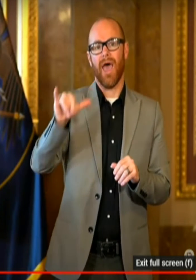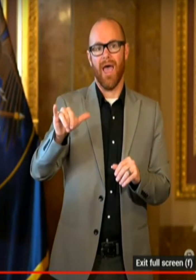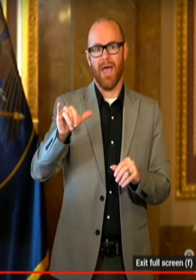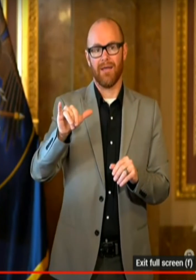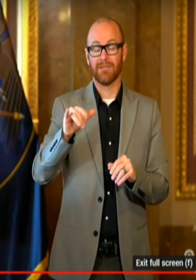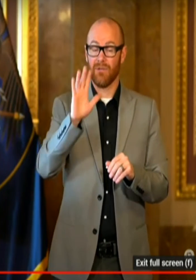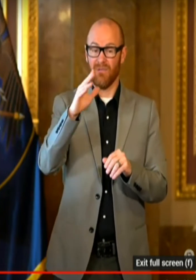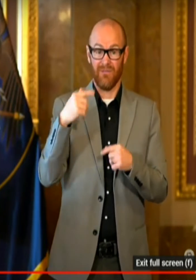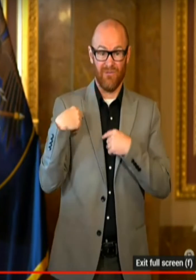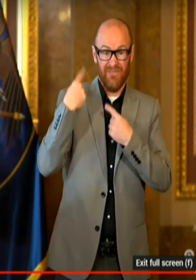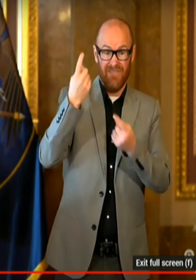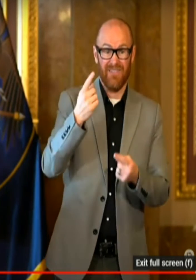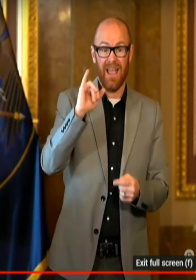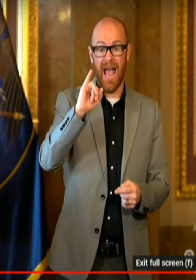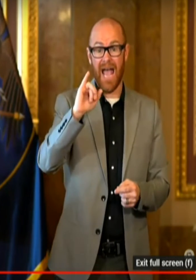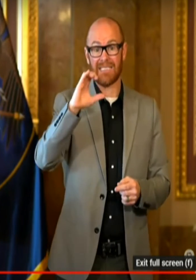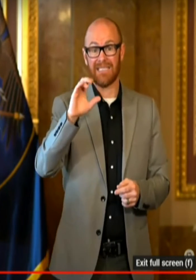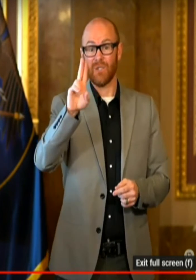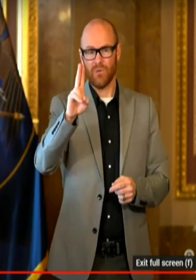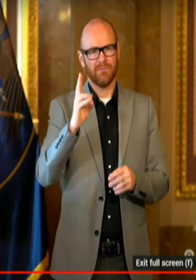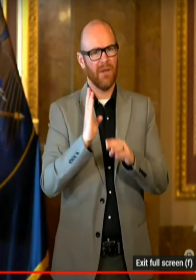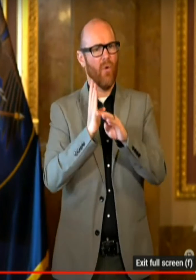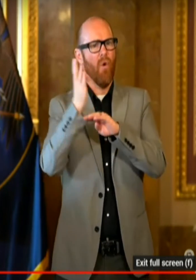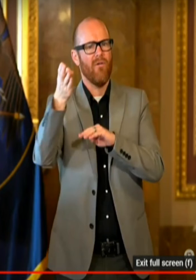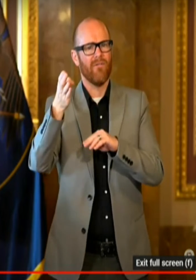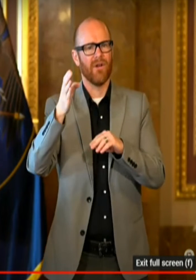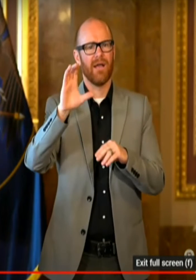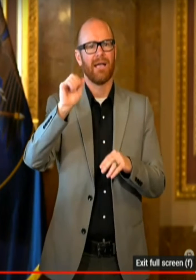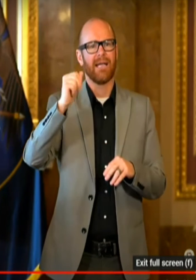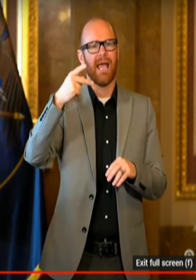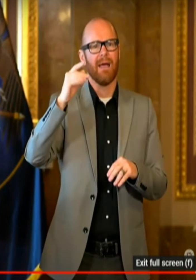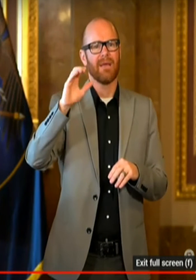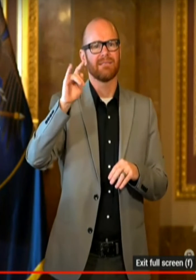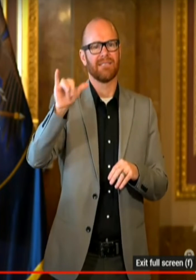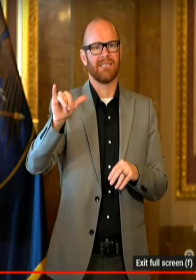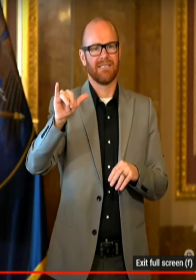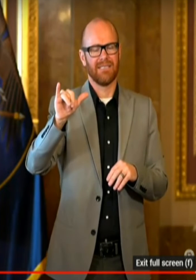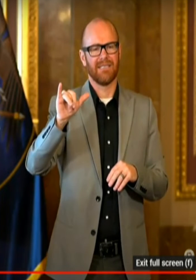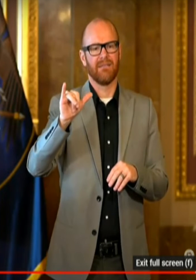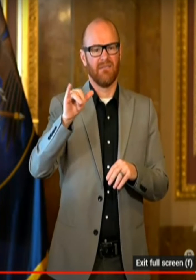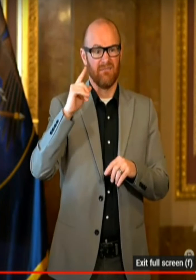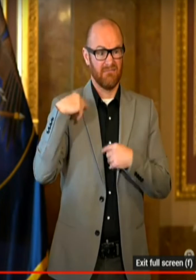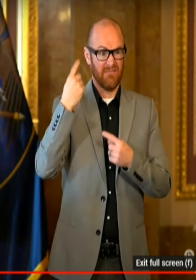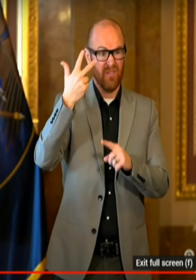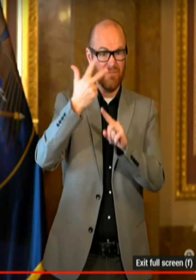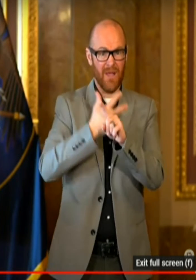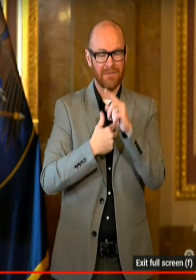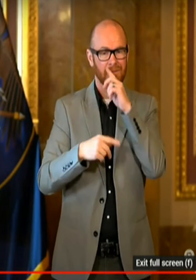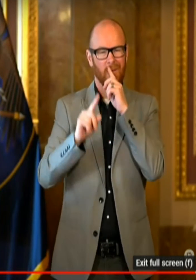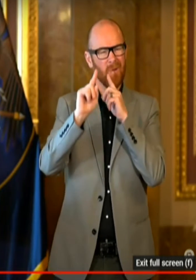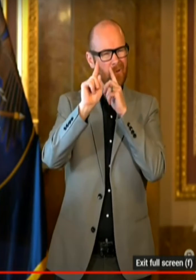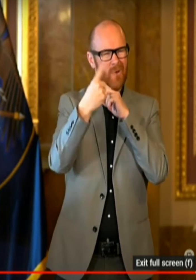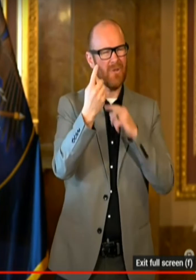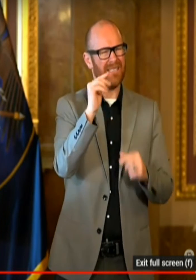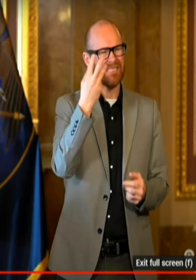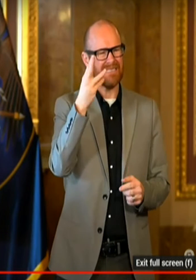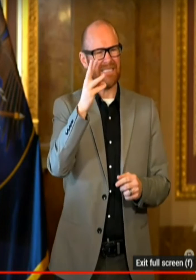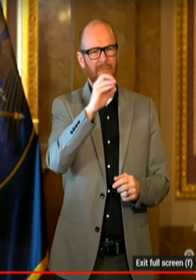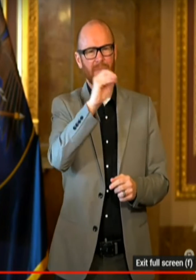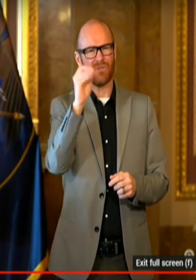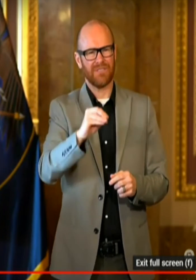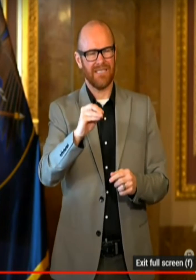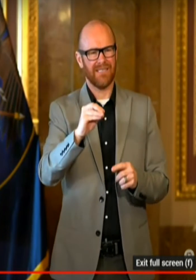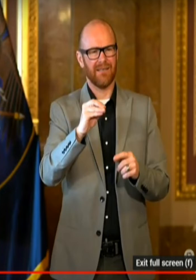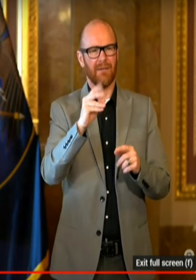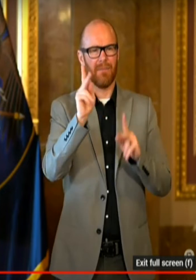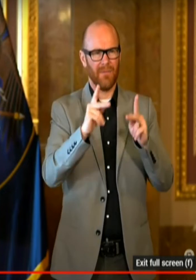over capacity for like five months at this point. Since that time, only like 16% more people are vaccinated now. And they're not as effective